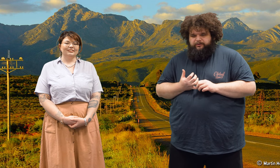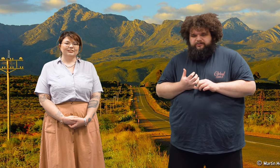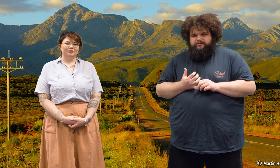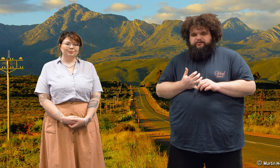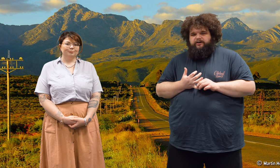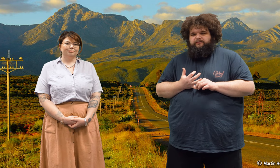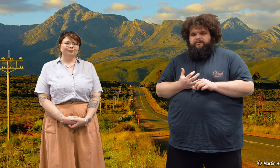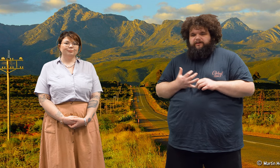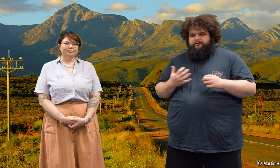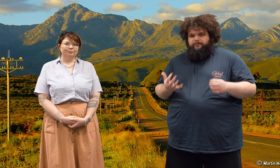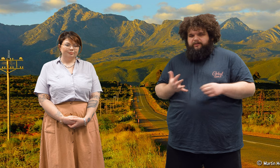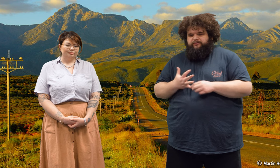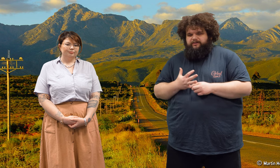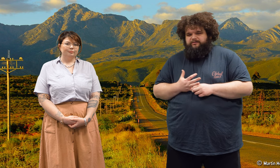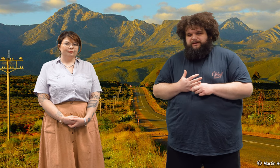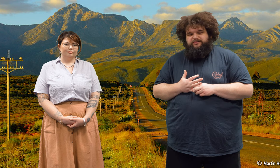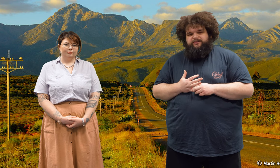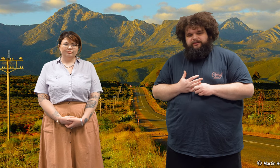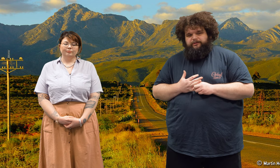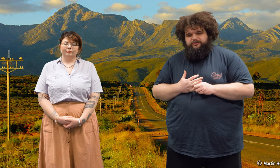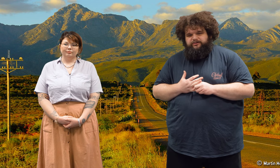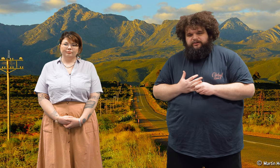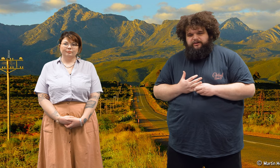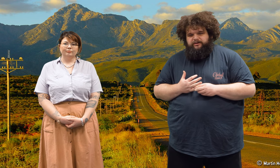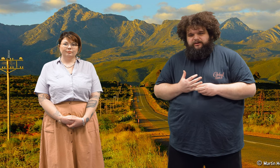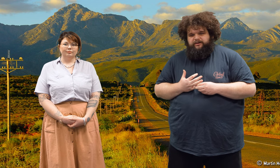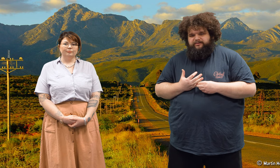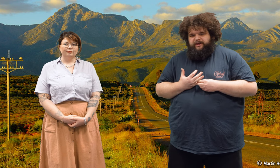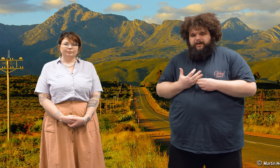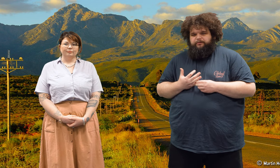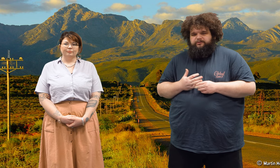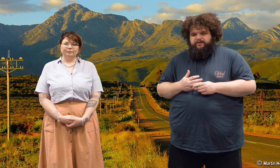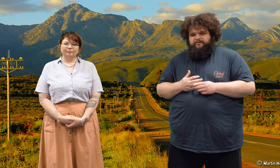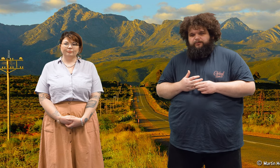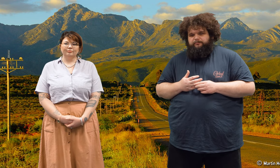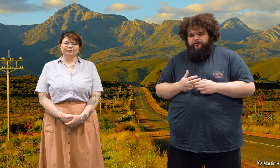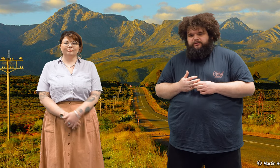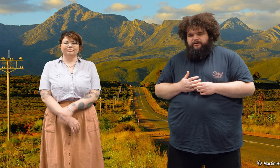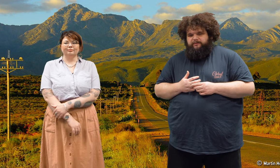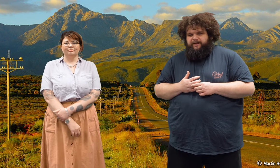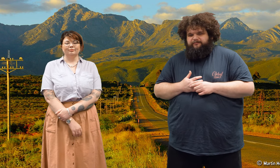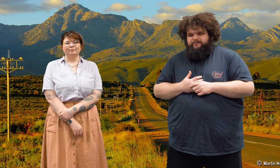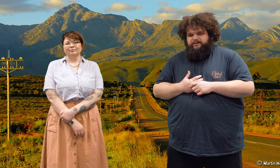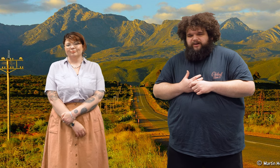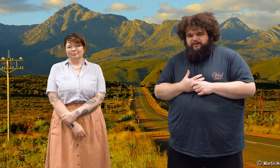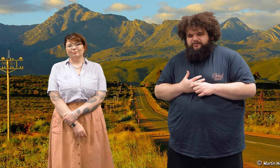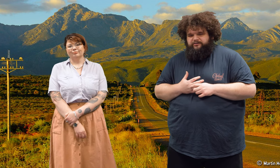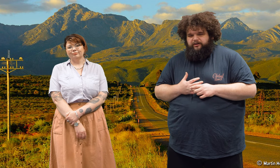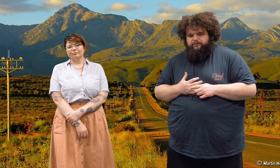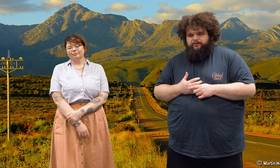also to conserve the vulnerable and threatened species in the region. The SKA project has brought both benefits and challenges to the local